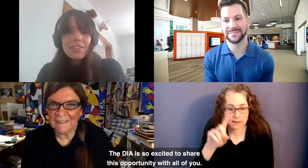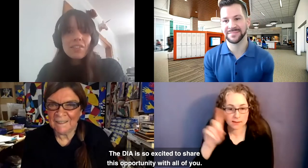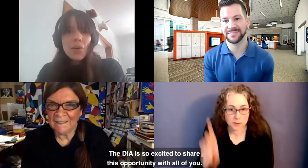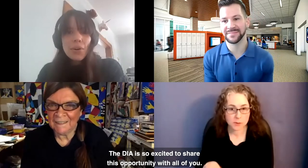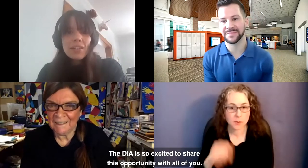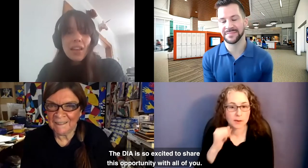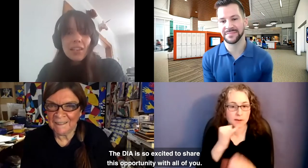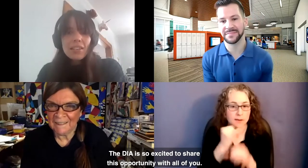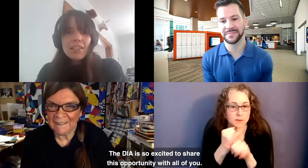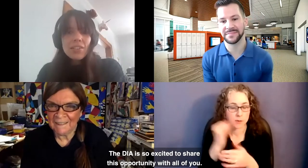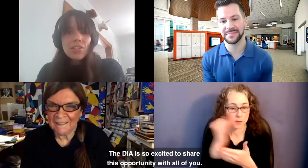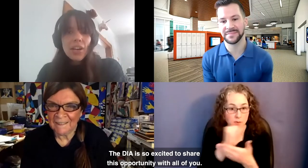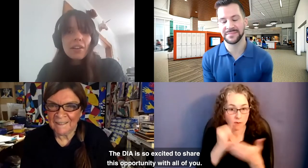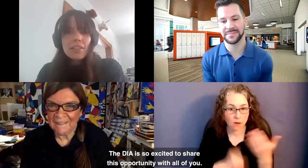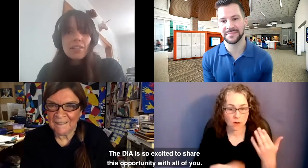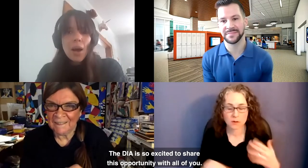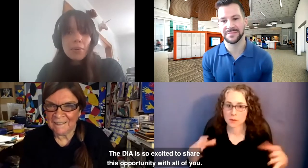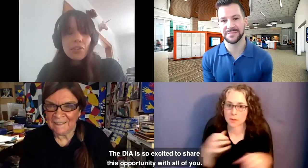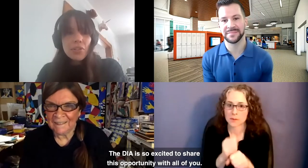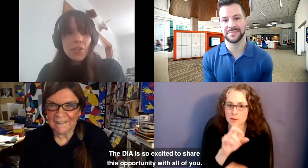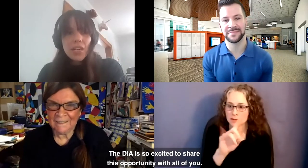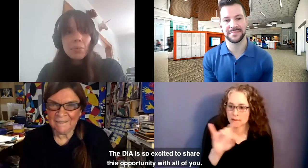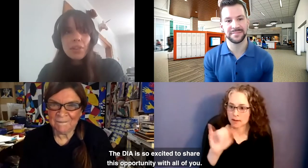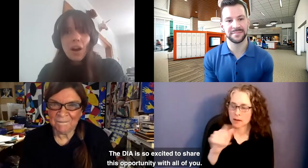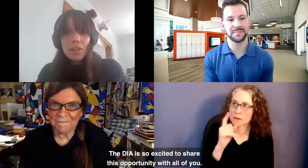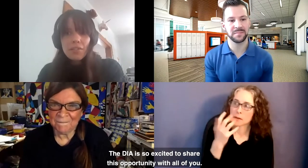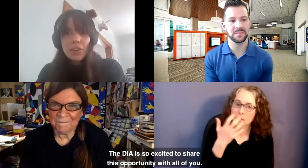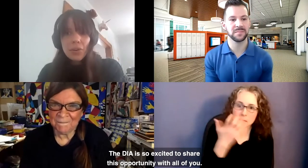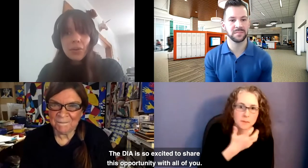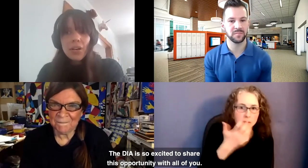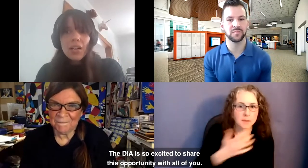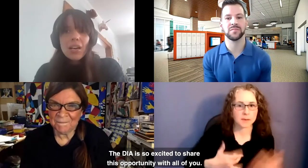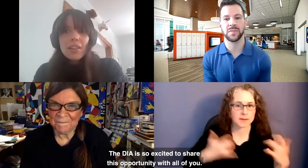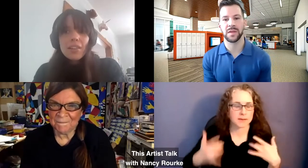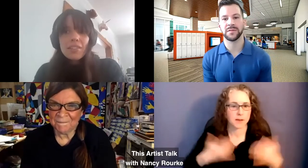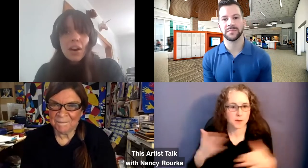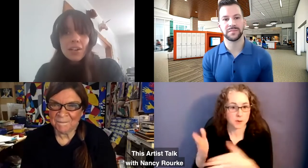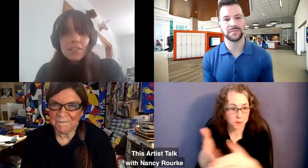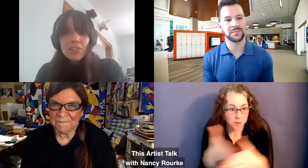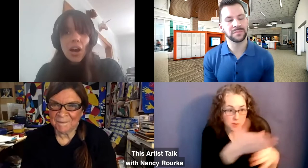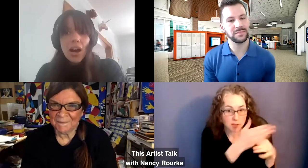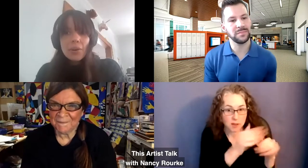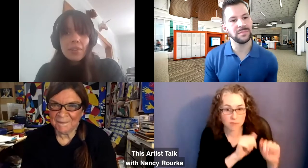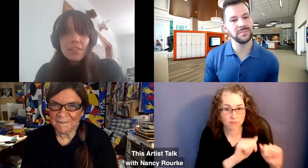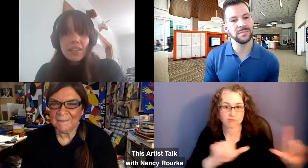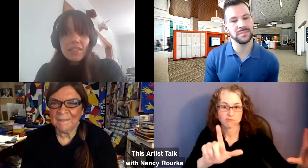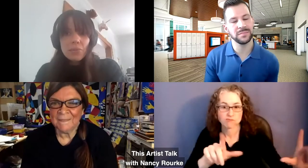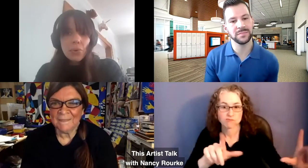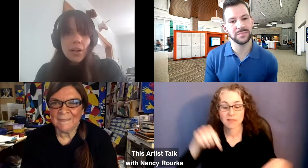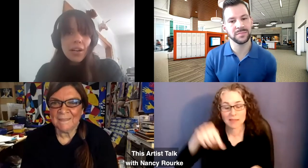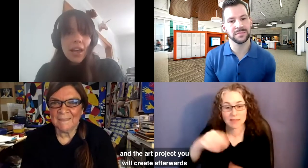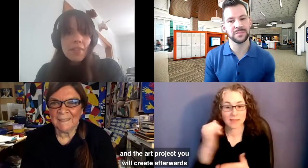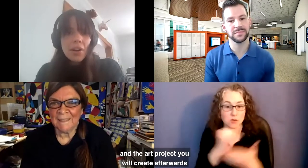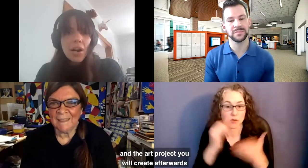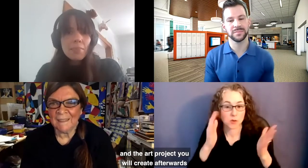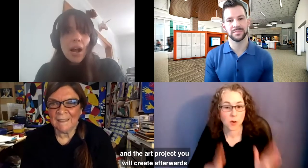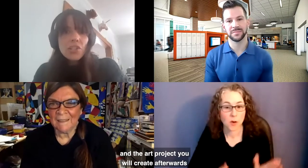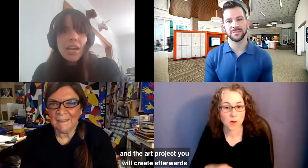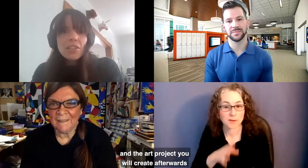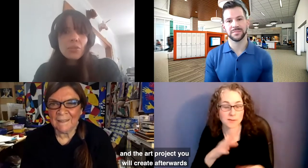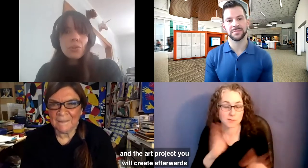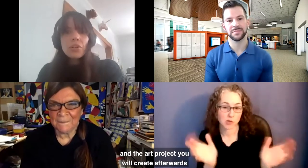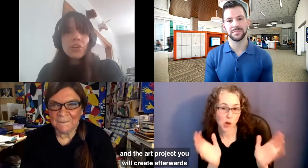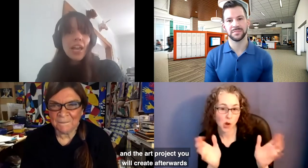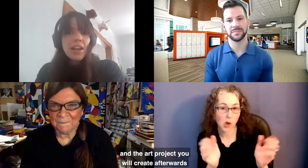is so excited to share this opportunity with all of you. This artist talk with Nancy Rourke and the art